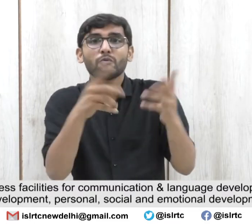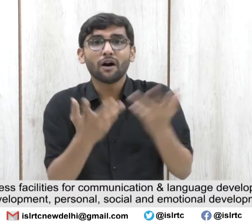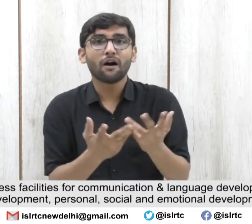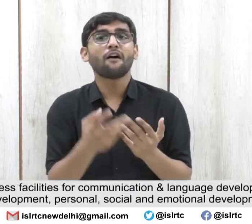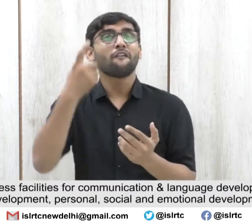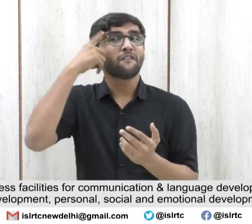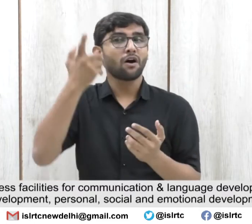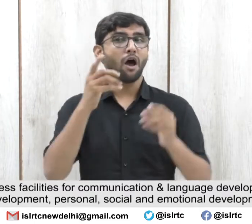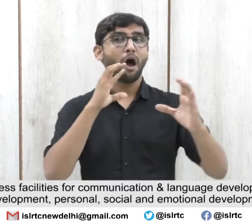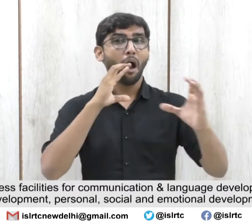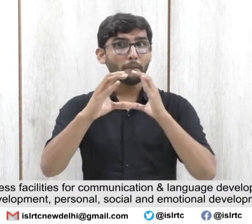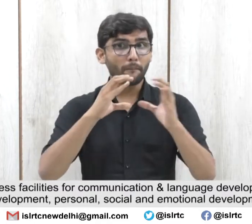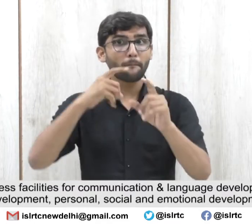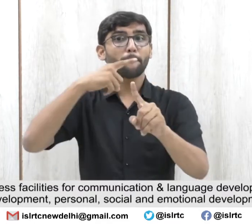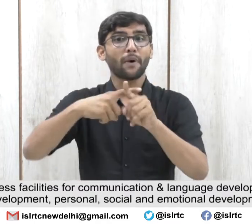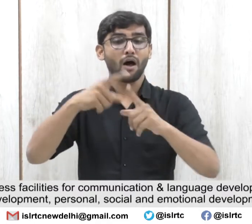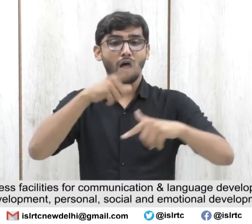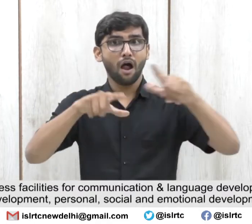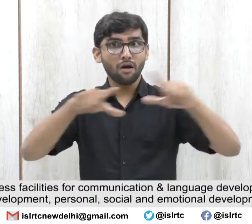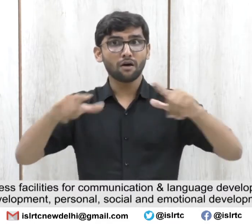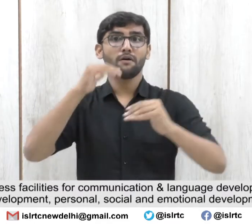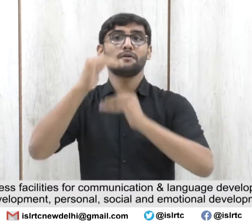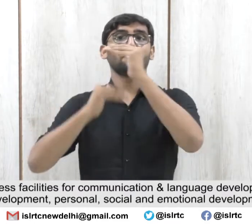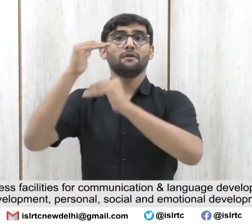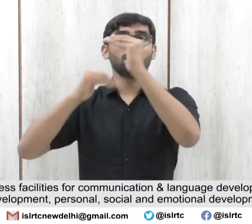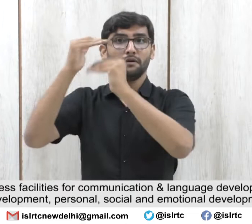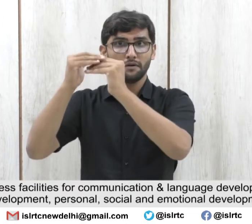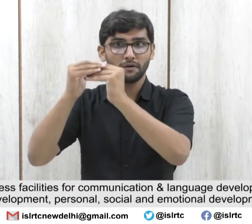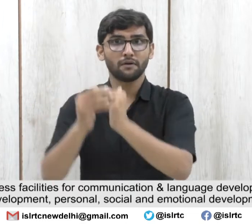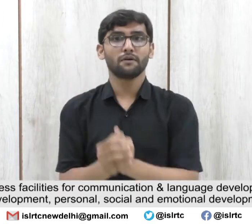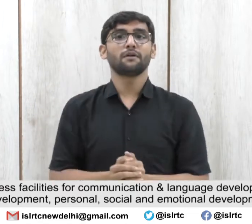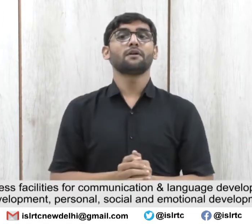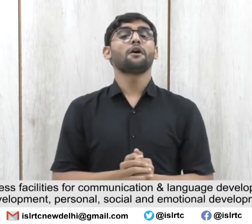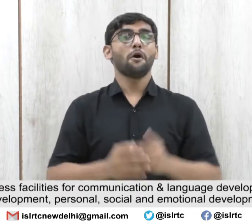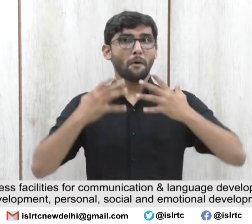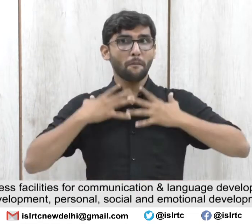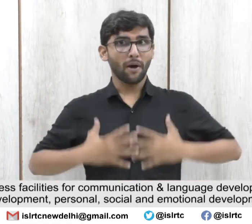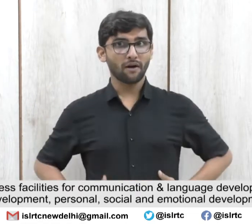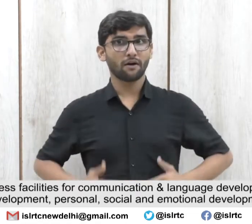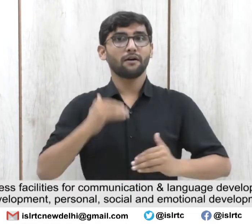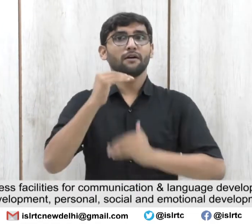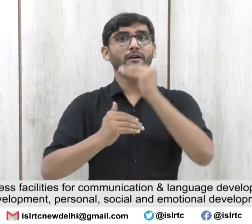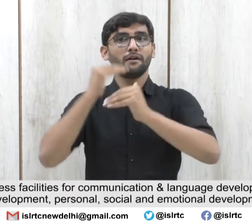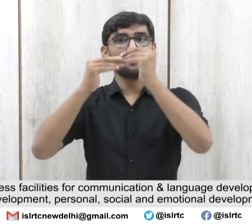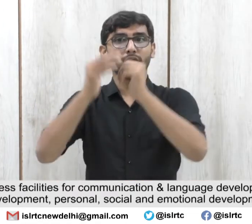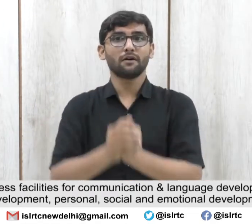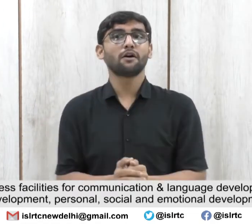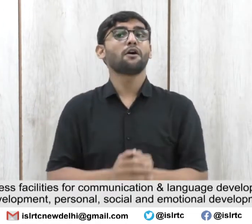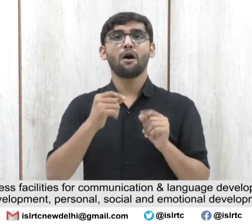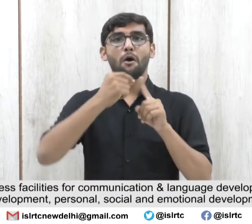Development, Physical Development, Personal, Social